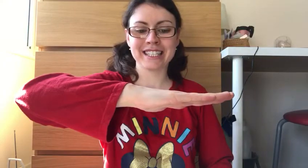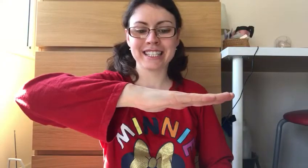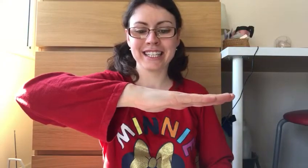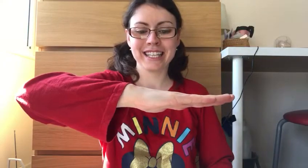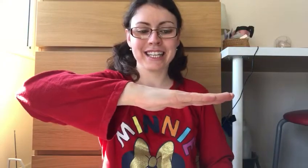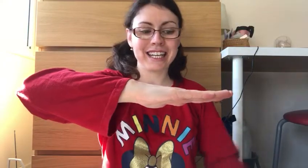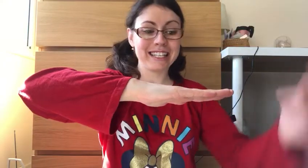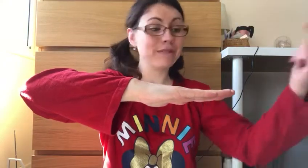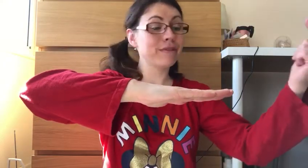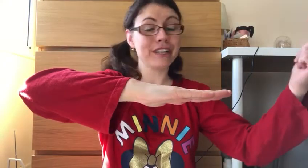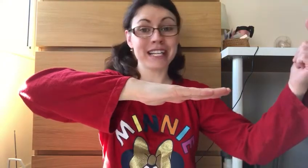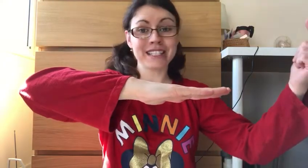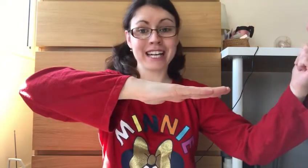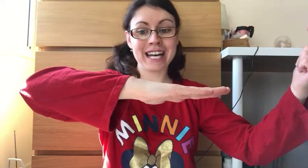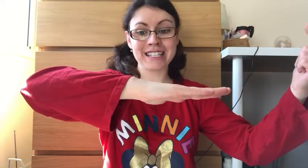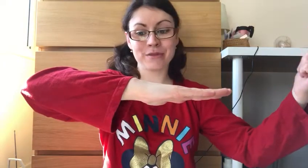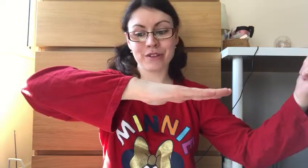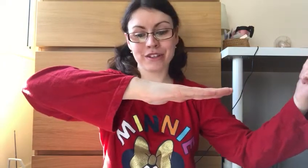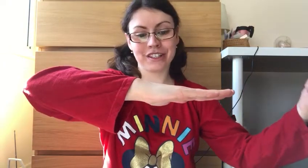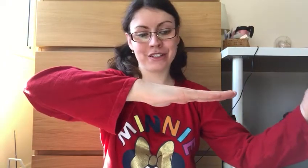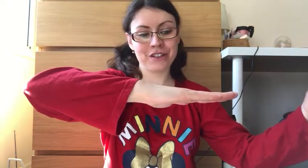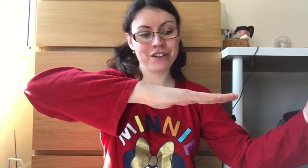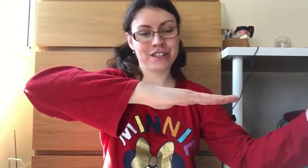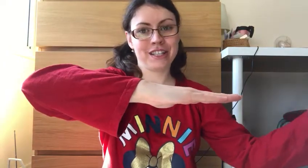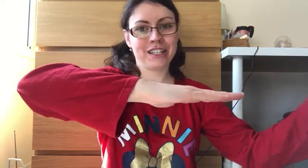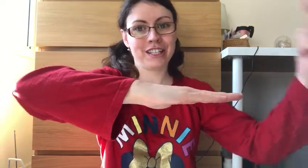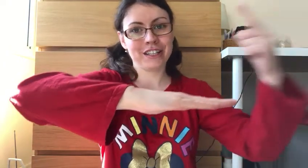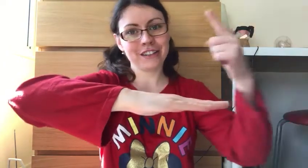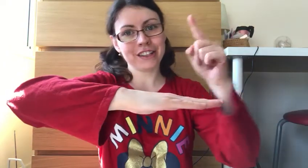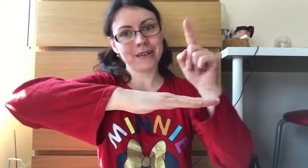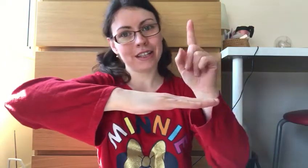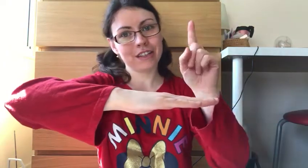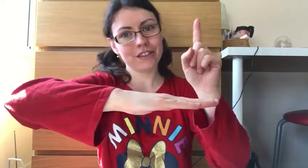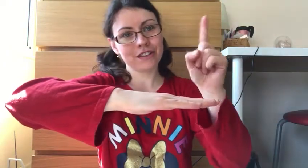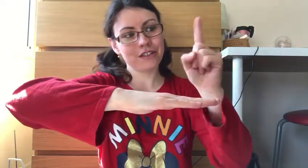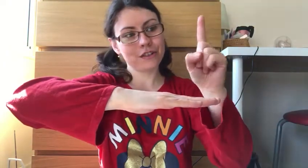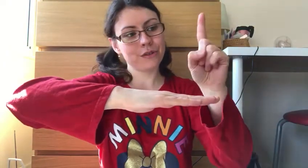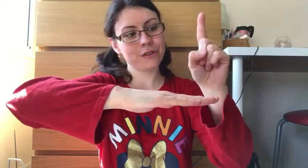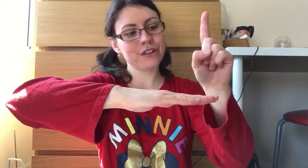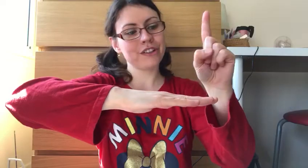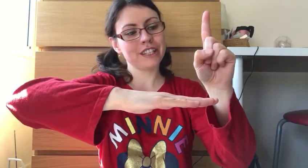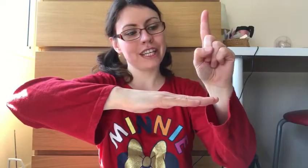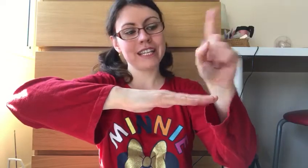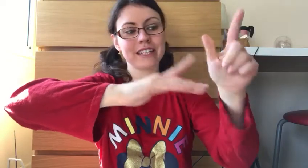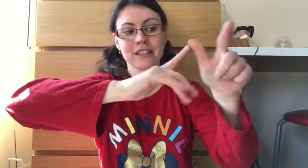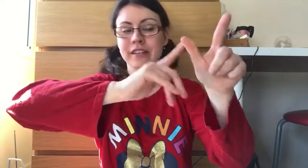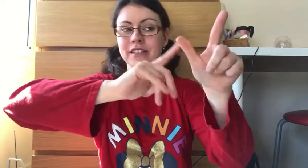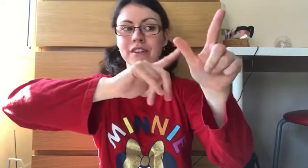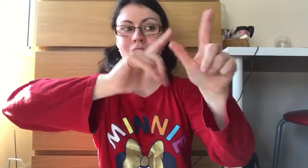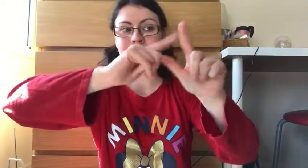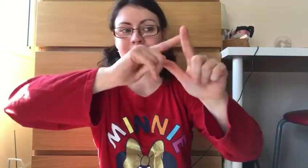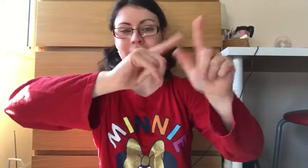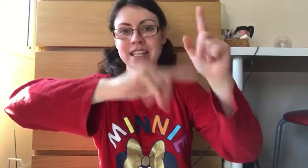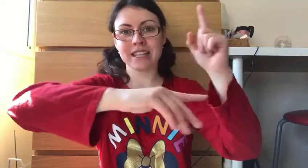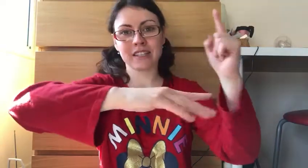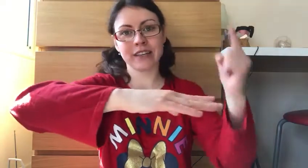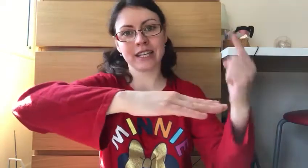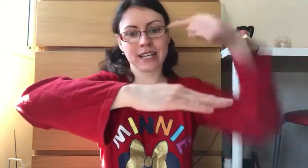and then with your other hands what you're going to do? You're going to choose your index finger, so not the thumb, index finger